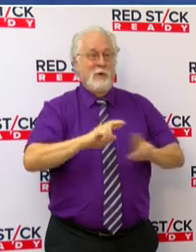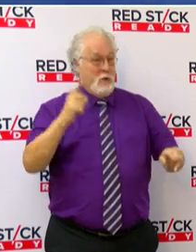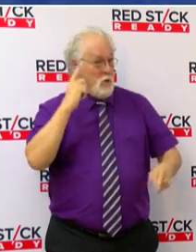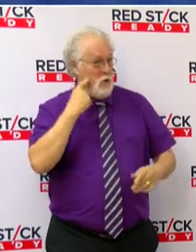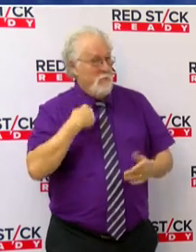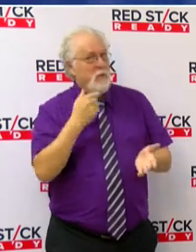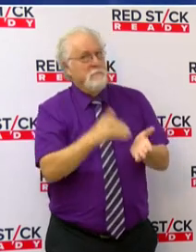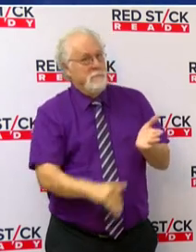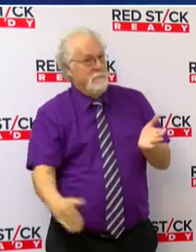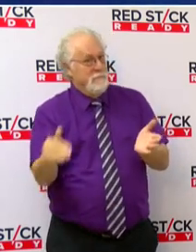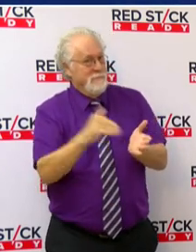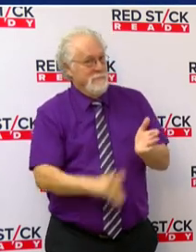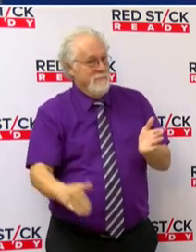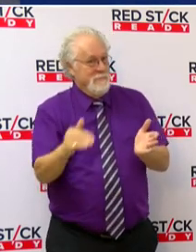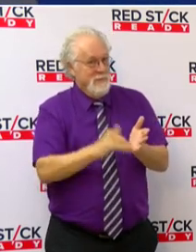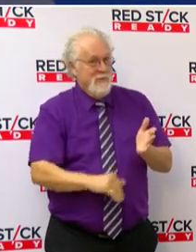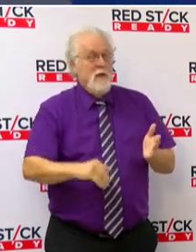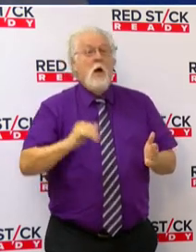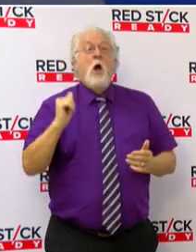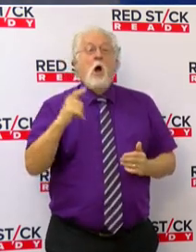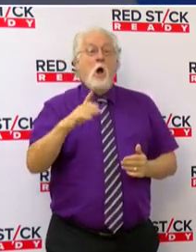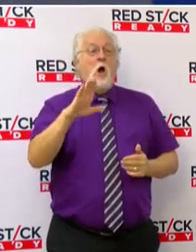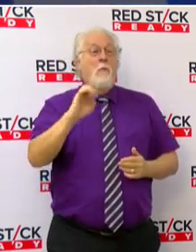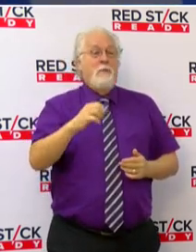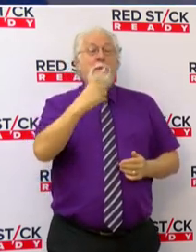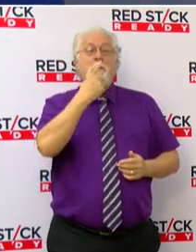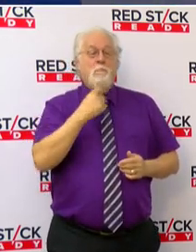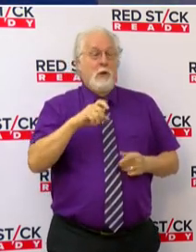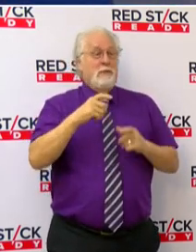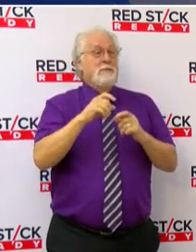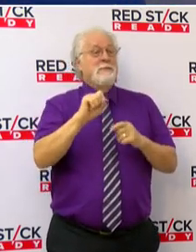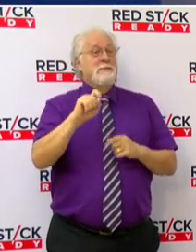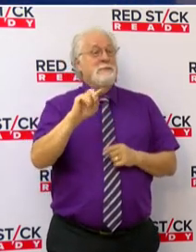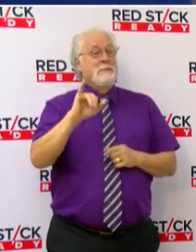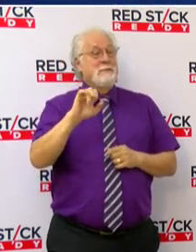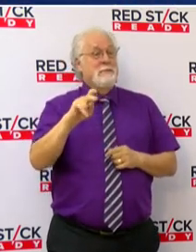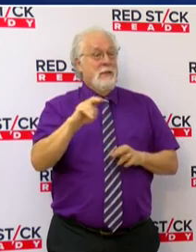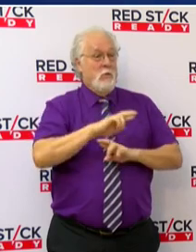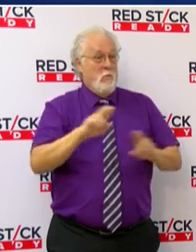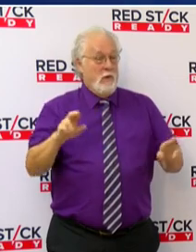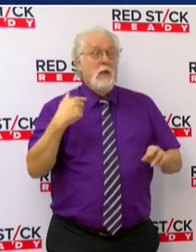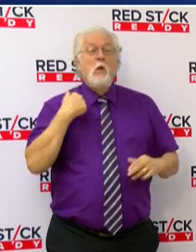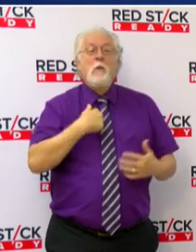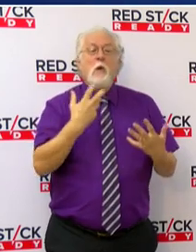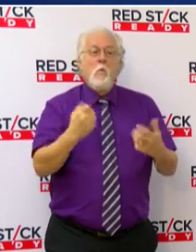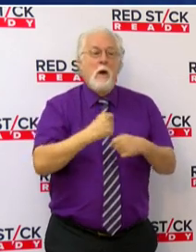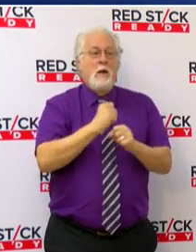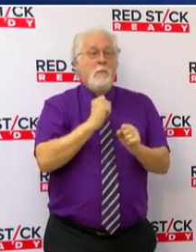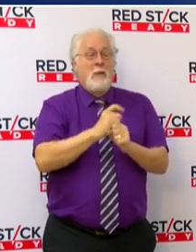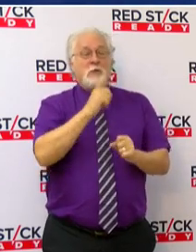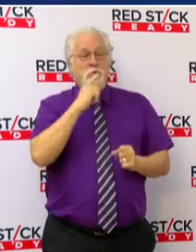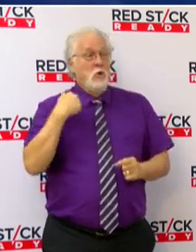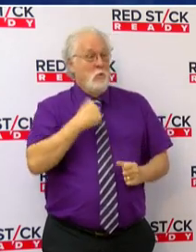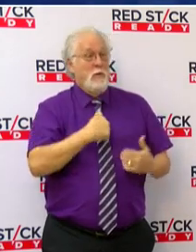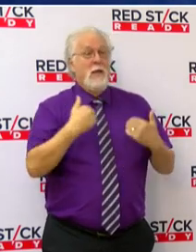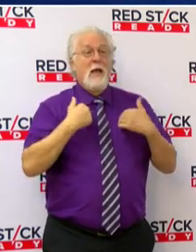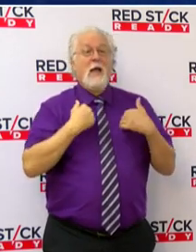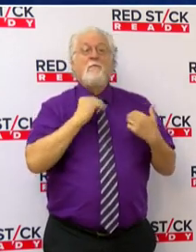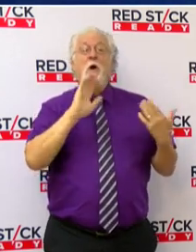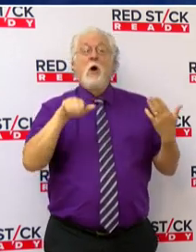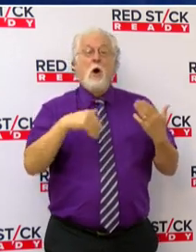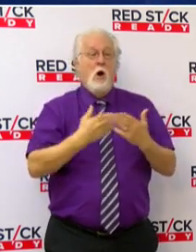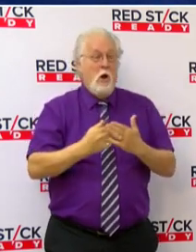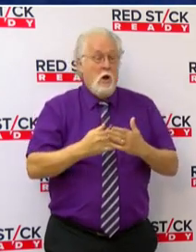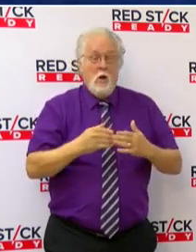that over and over again. Let's all be red stick ready. We want to make sure that we have all hands